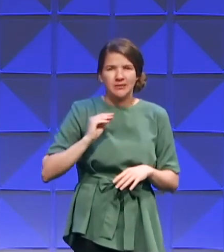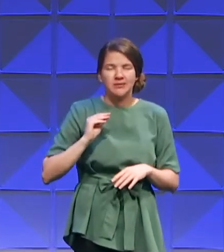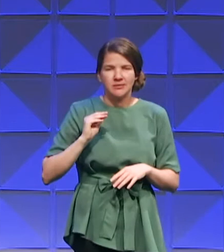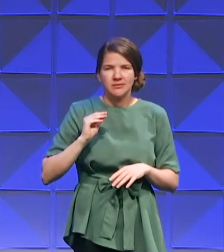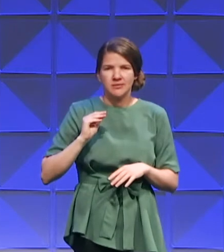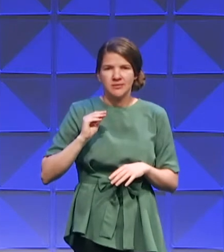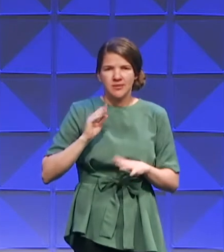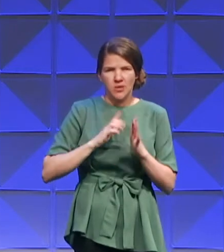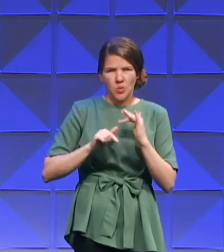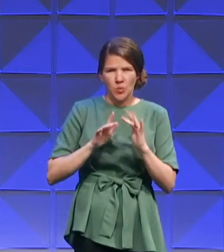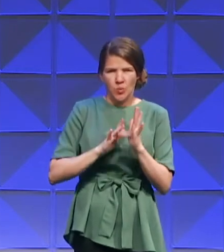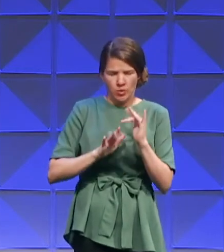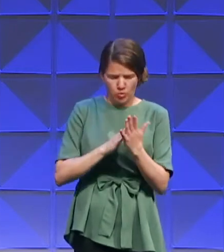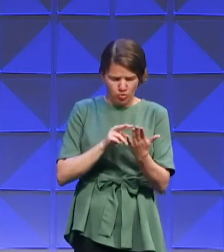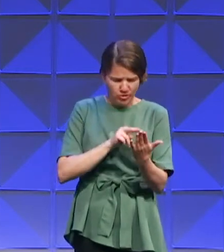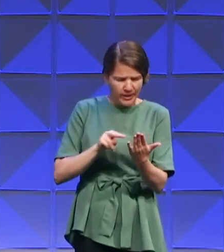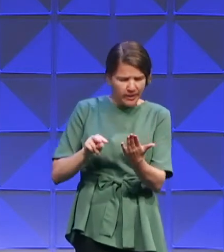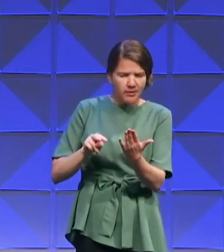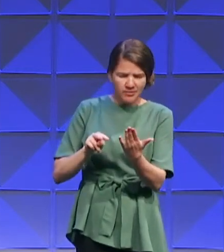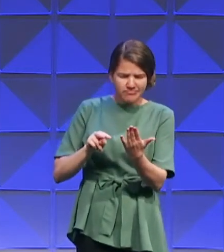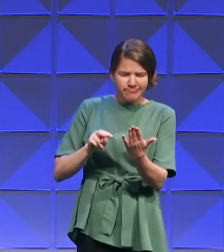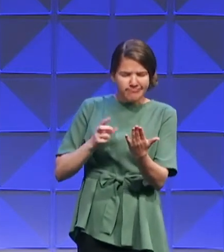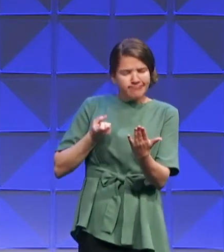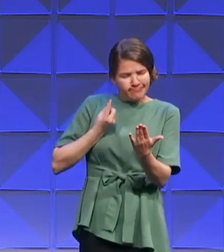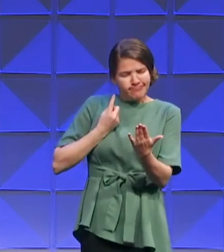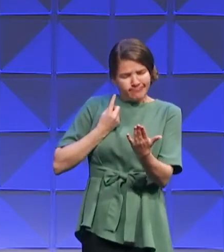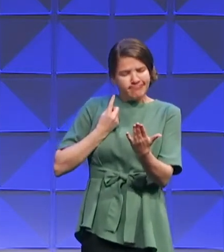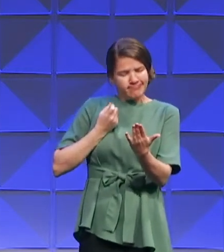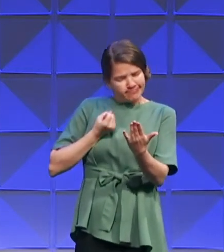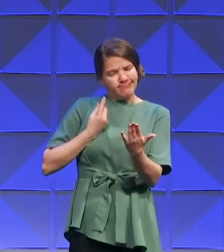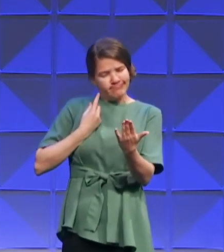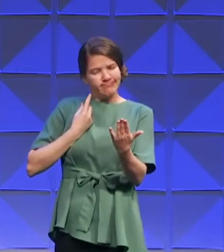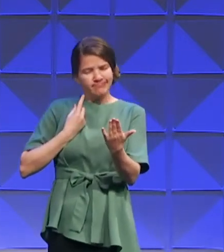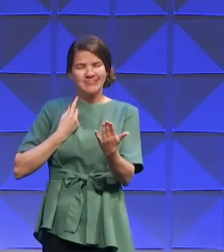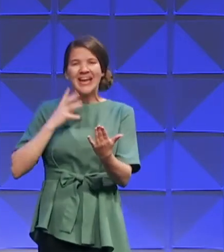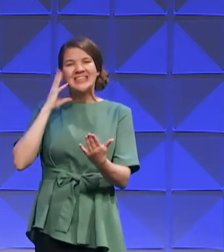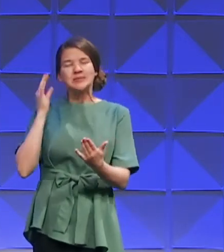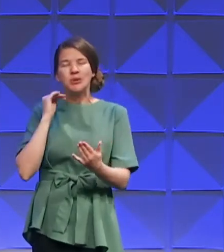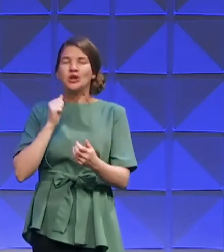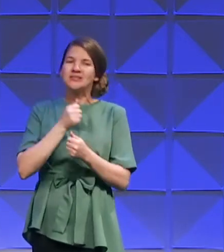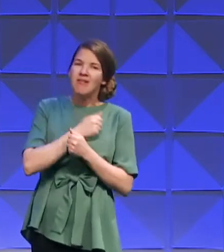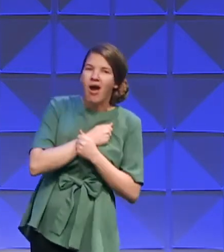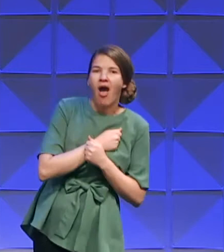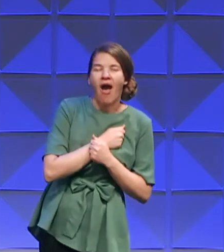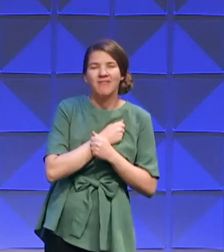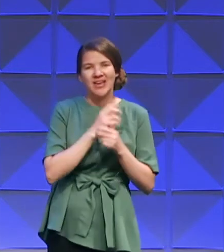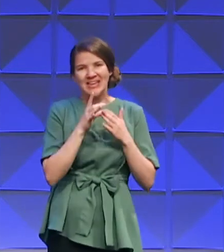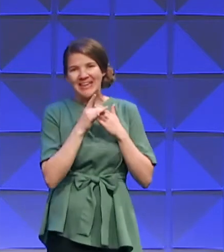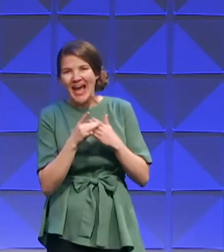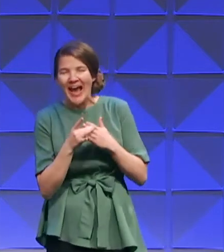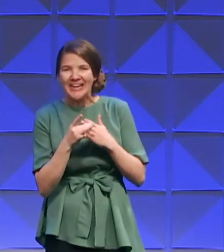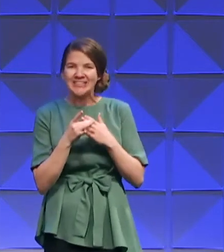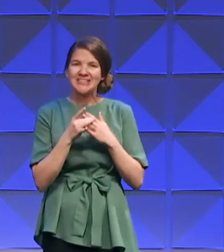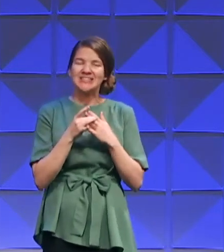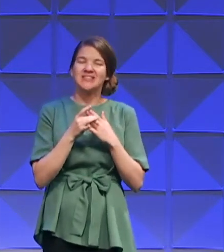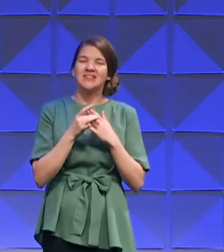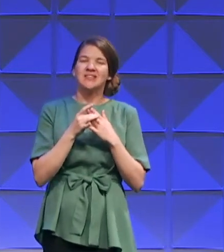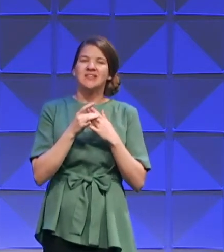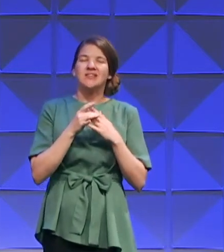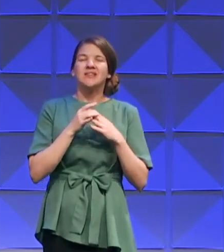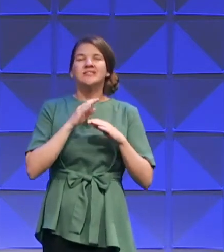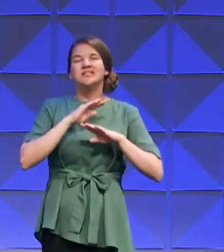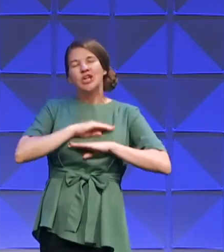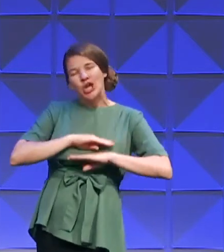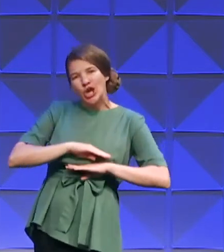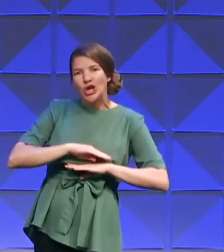place of security, love, guidance, and he found it at Bethel, right there at home. He